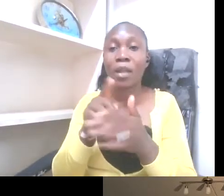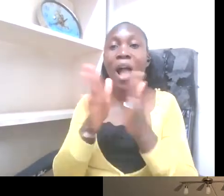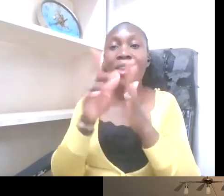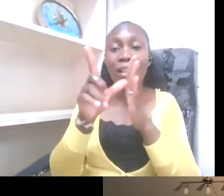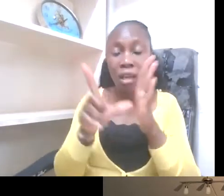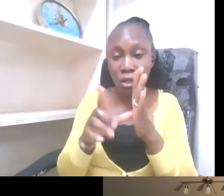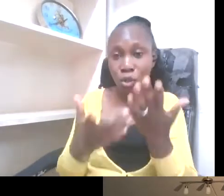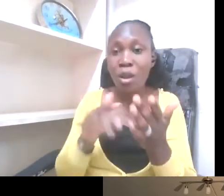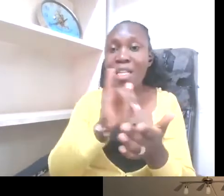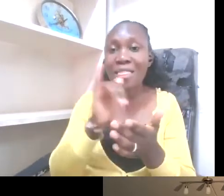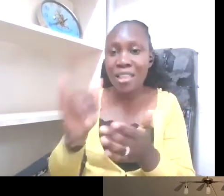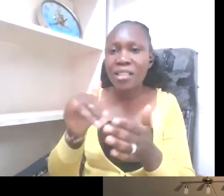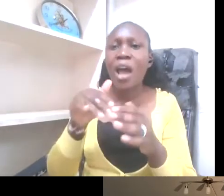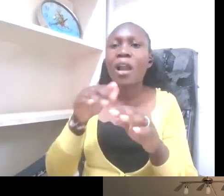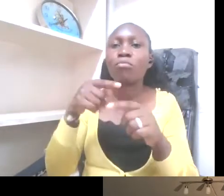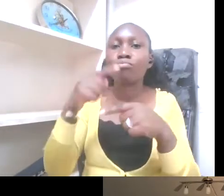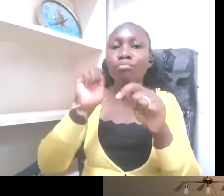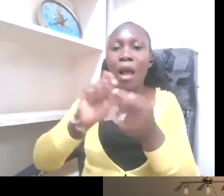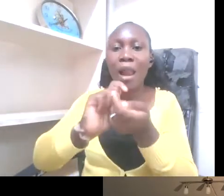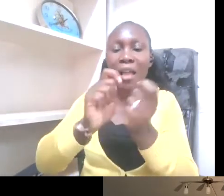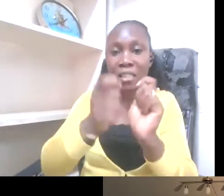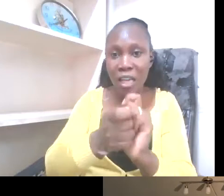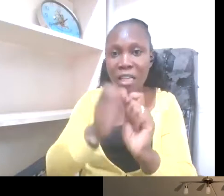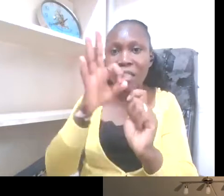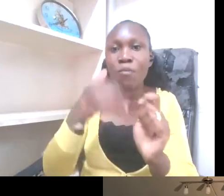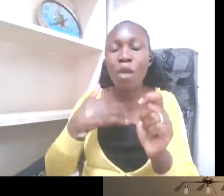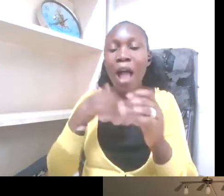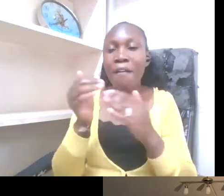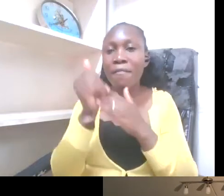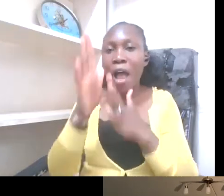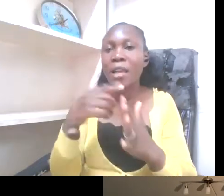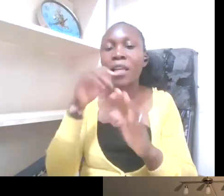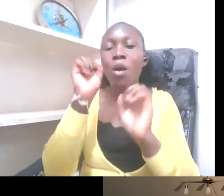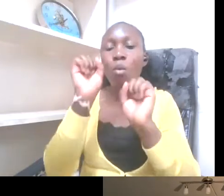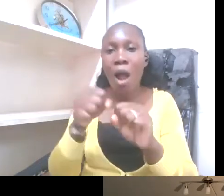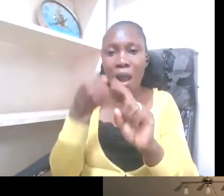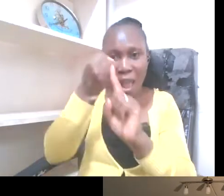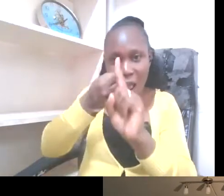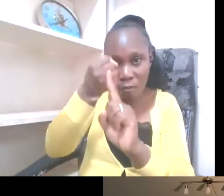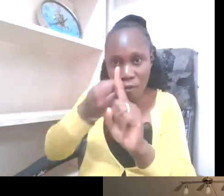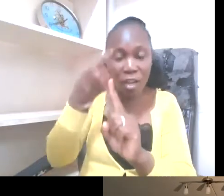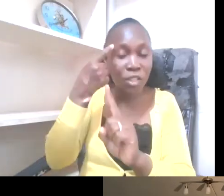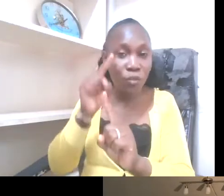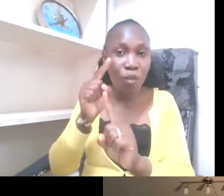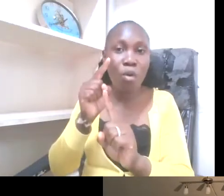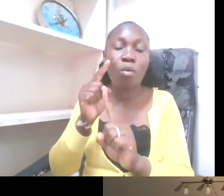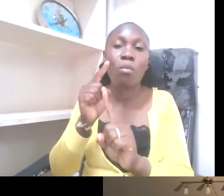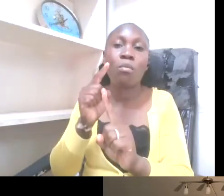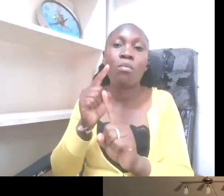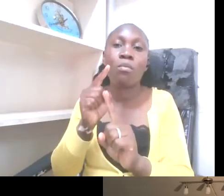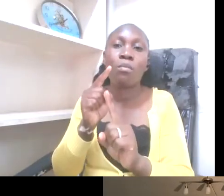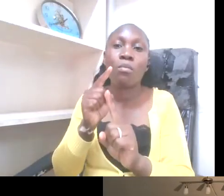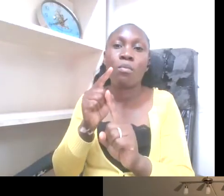adjustments come in if you have a leader who can actually advocate for really good